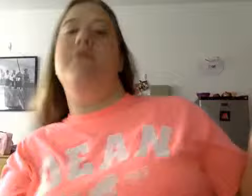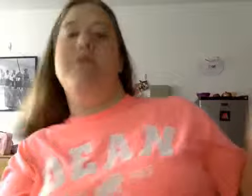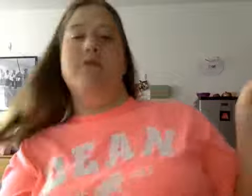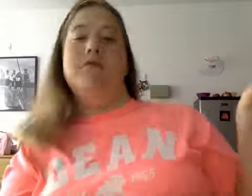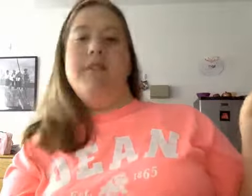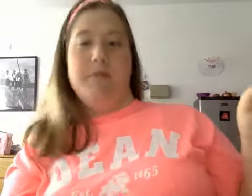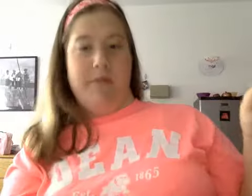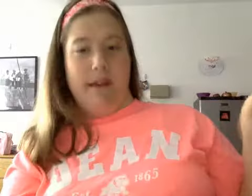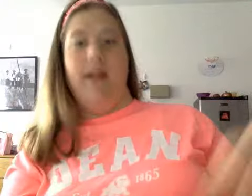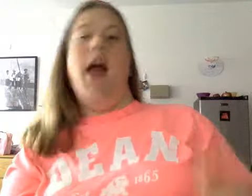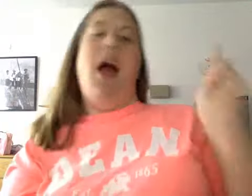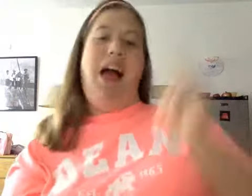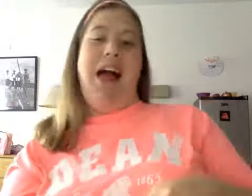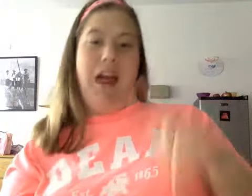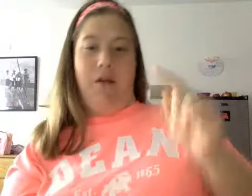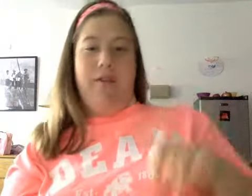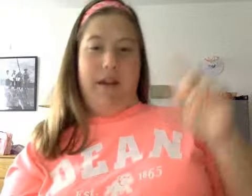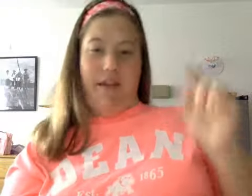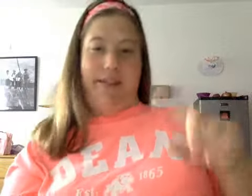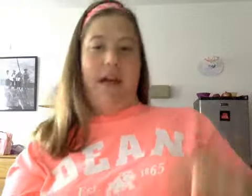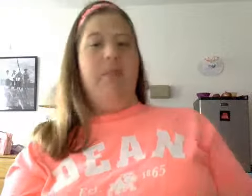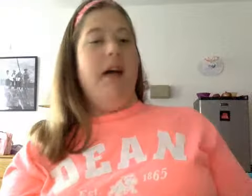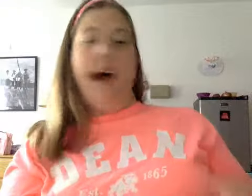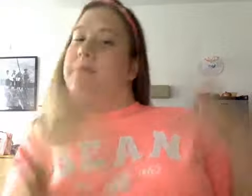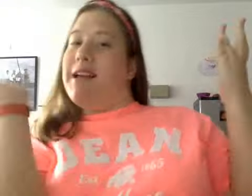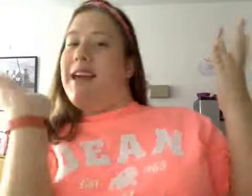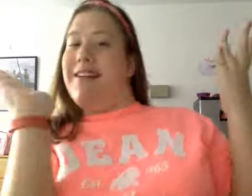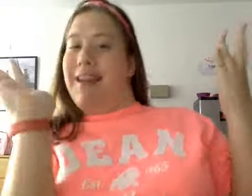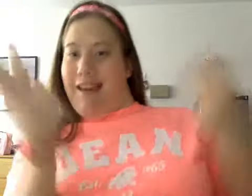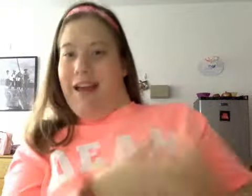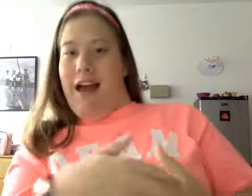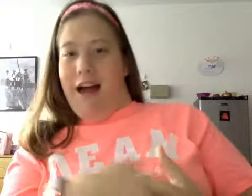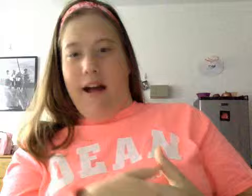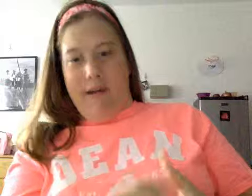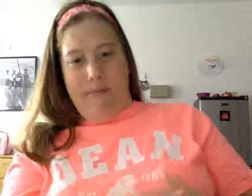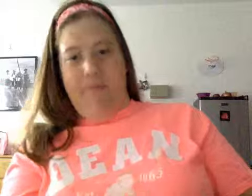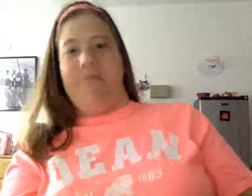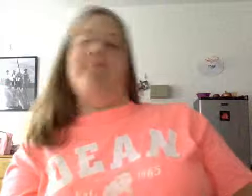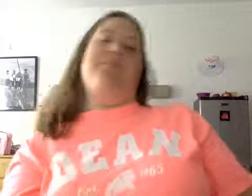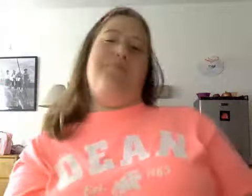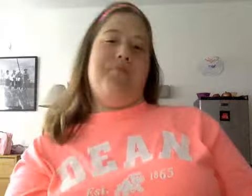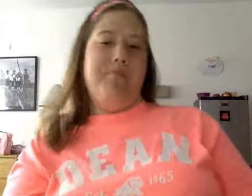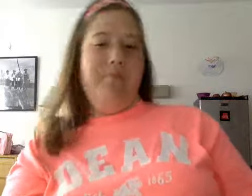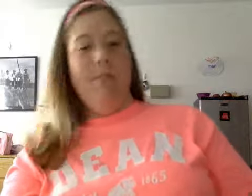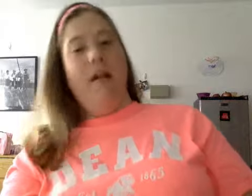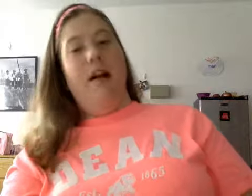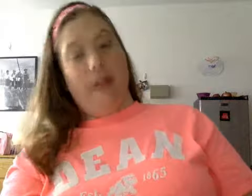is the movie I don't know if I already said that but I'm not caring um okay